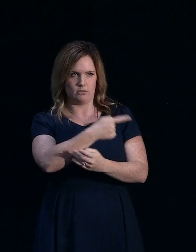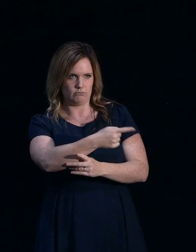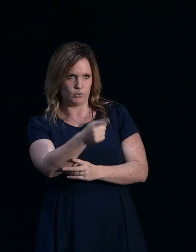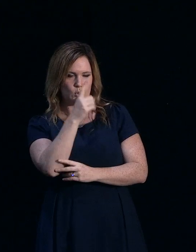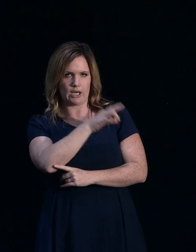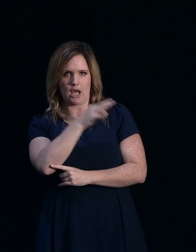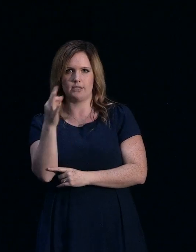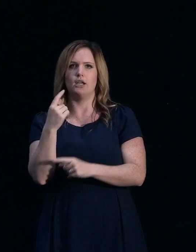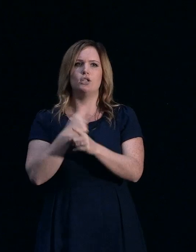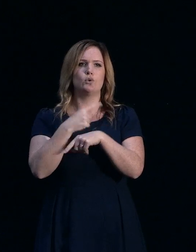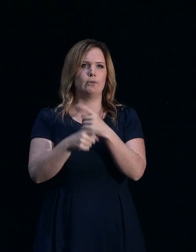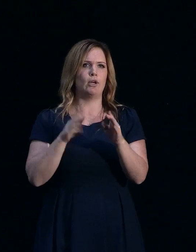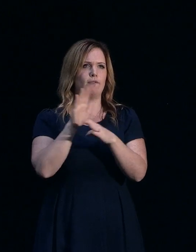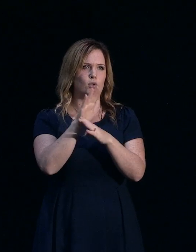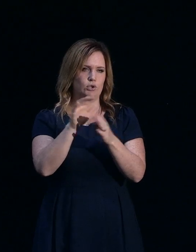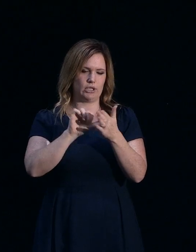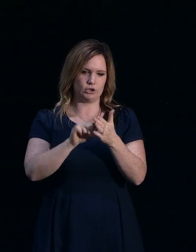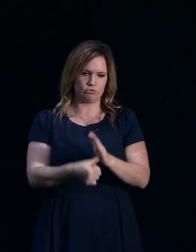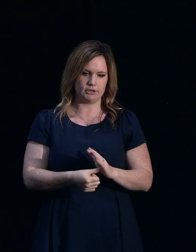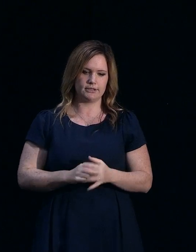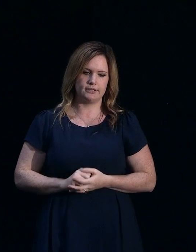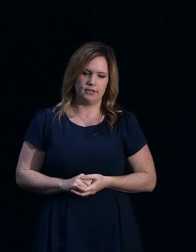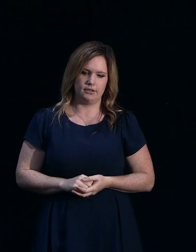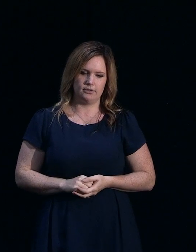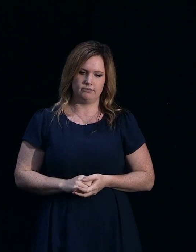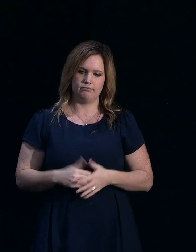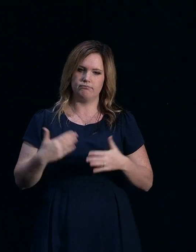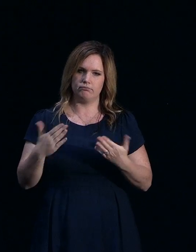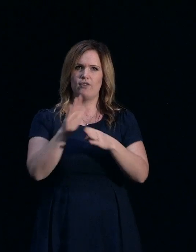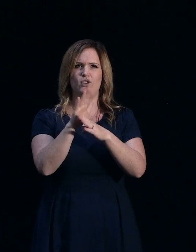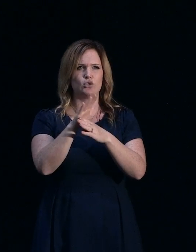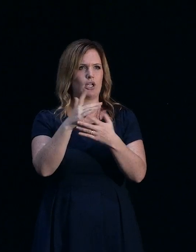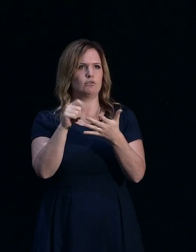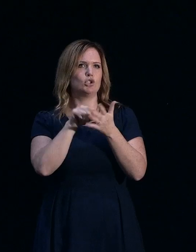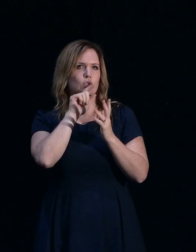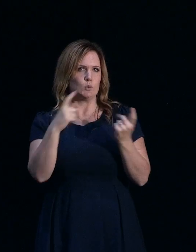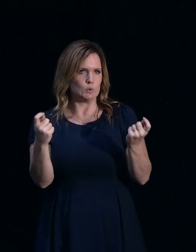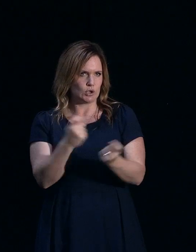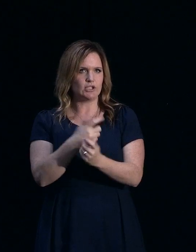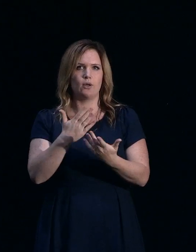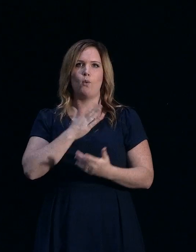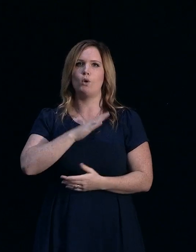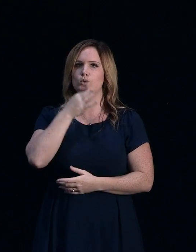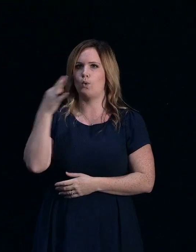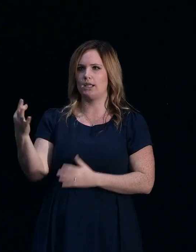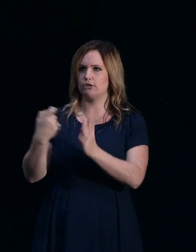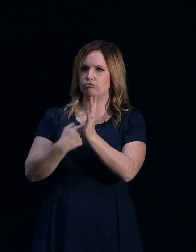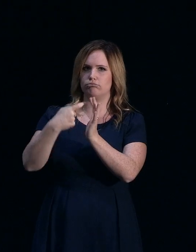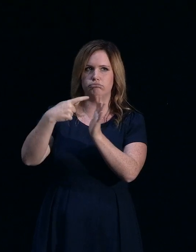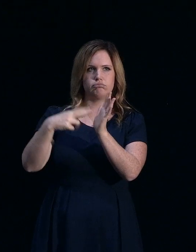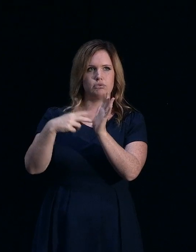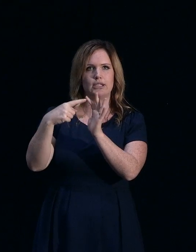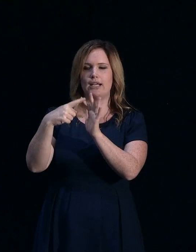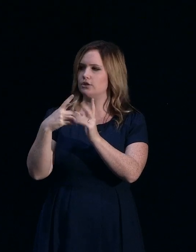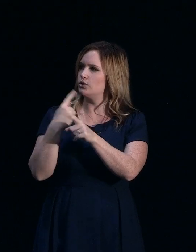insurance. We've heard it's all changing, the way in which insurance is going to happen. So, I'll ask Renee just to talk a little bit about future